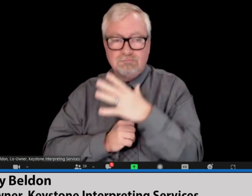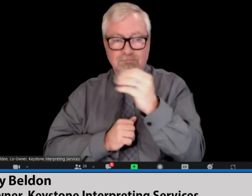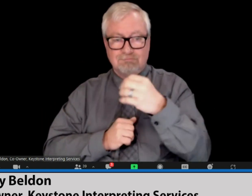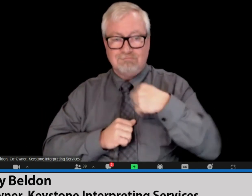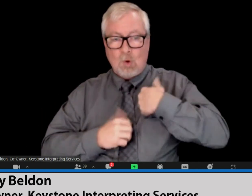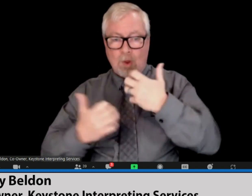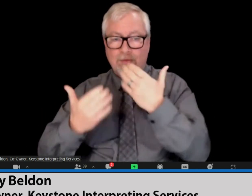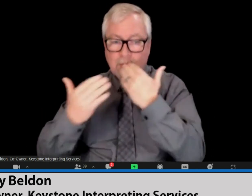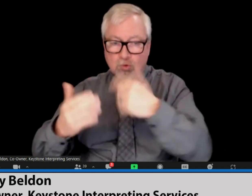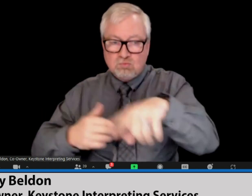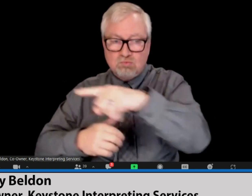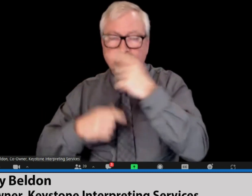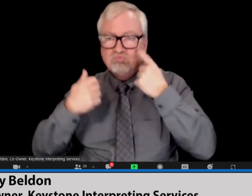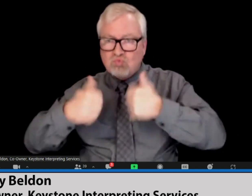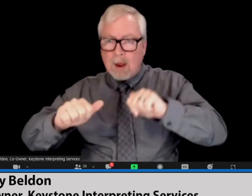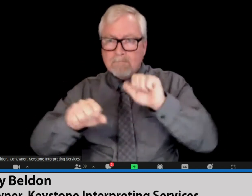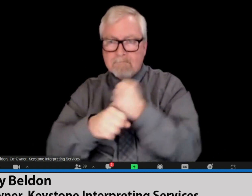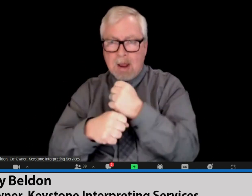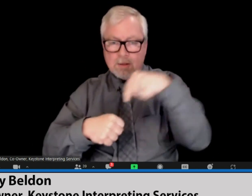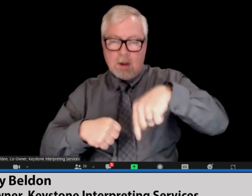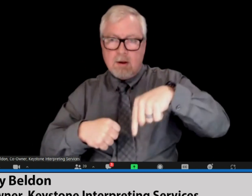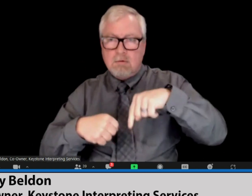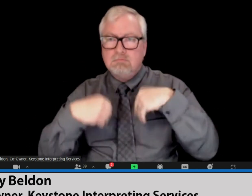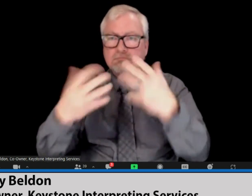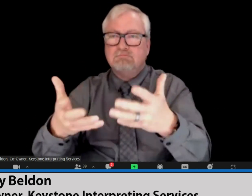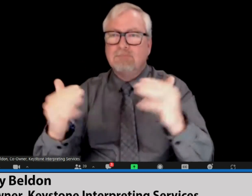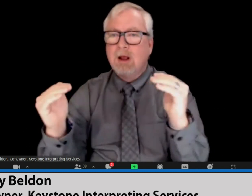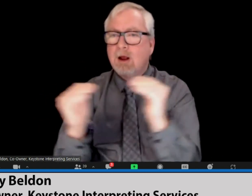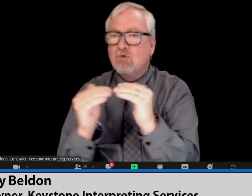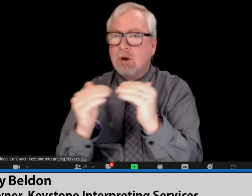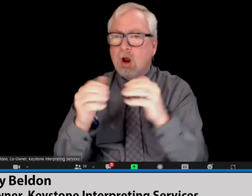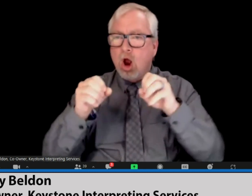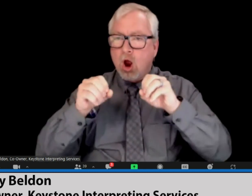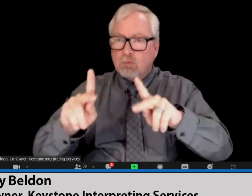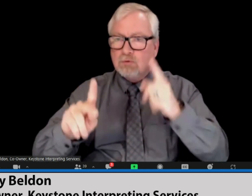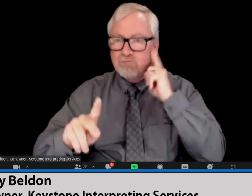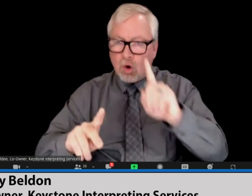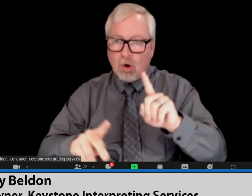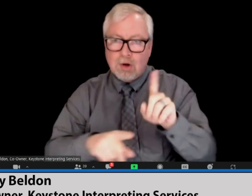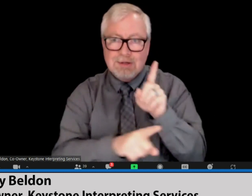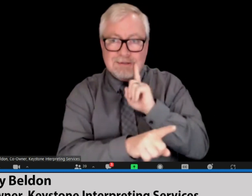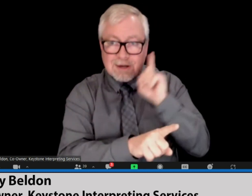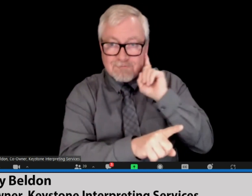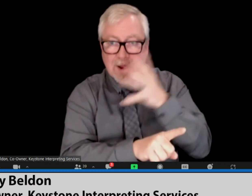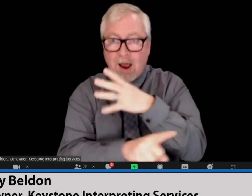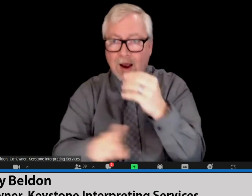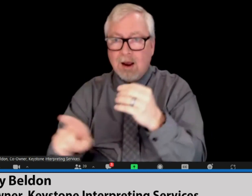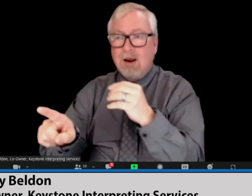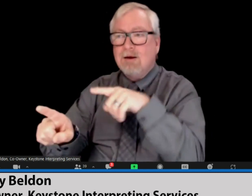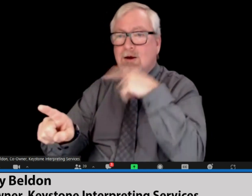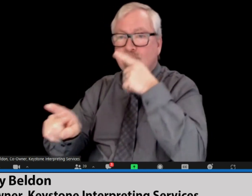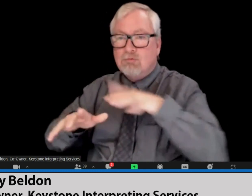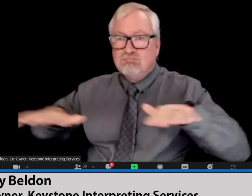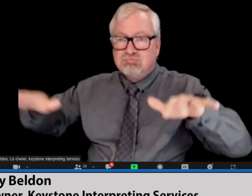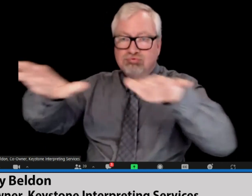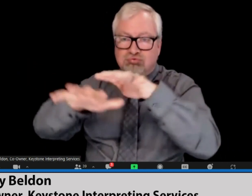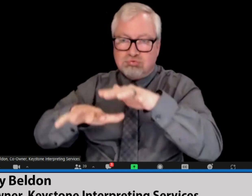forward in their lives. Thank you for trying to make that and more equitable opportunity for deaf